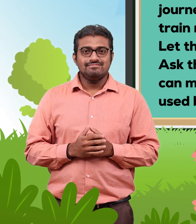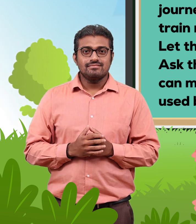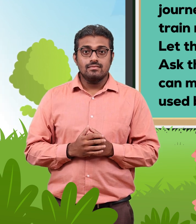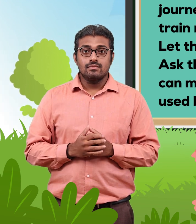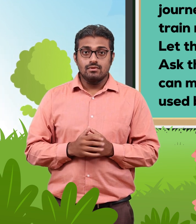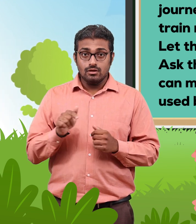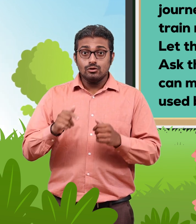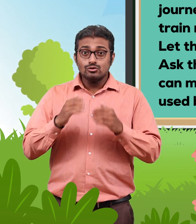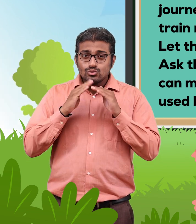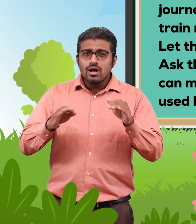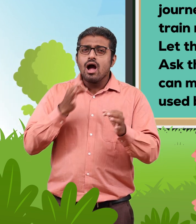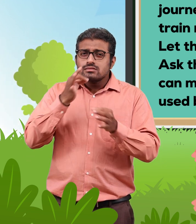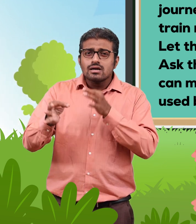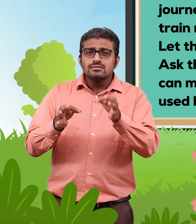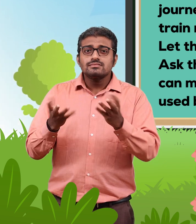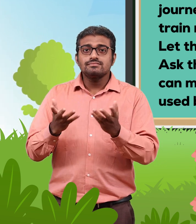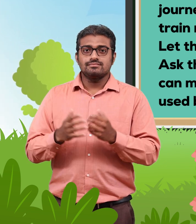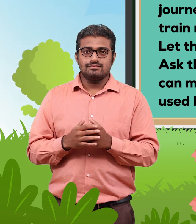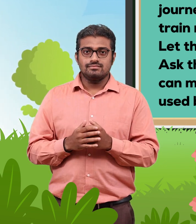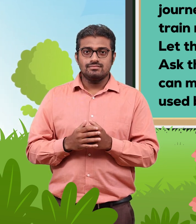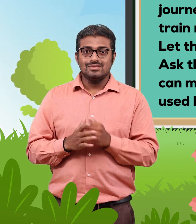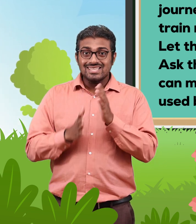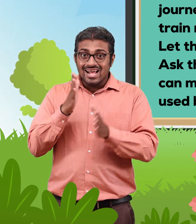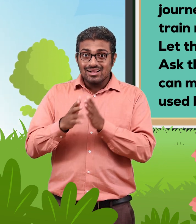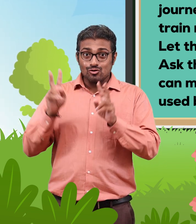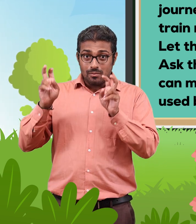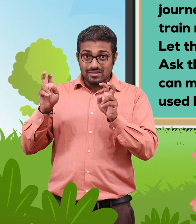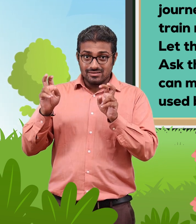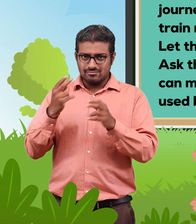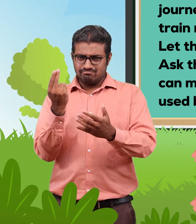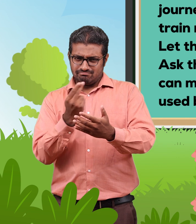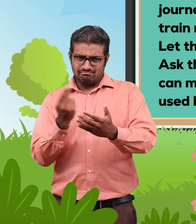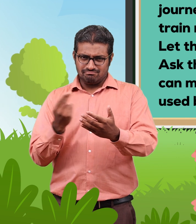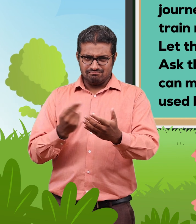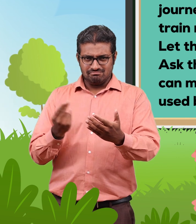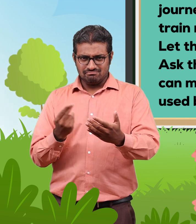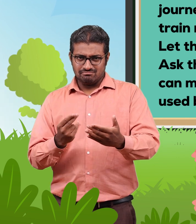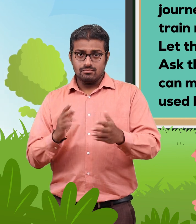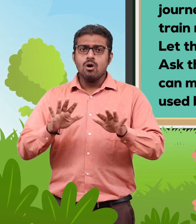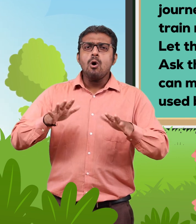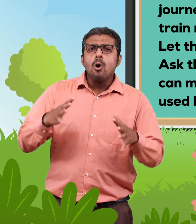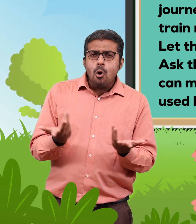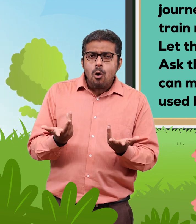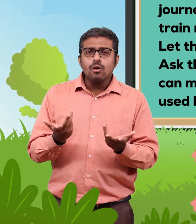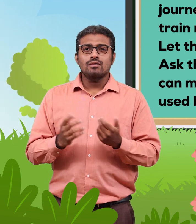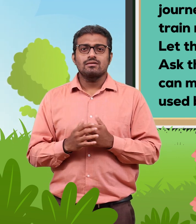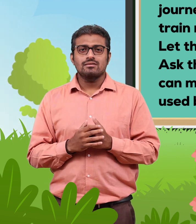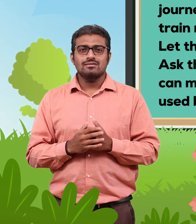Ask them to draw a train on the paper or they can make a train by using waste